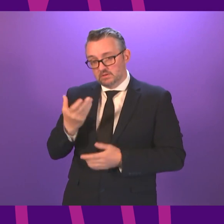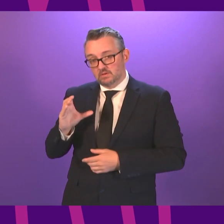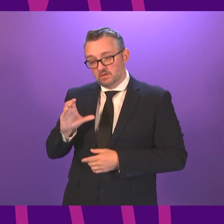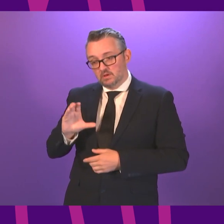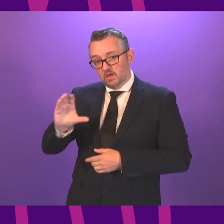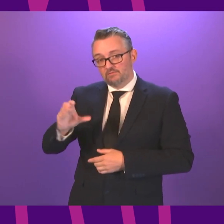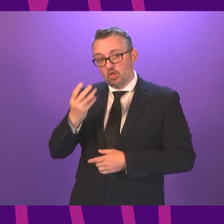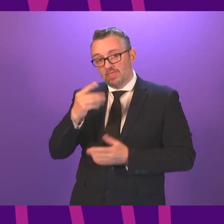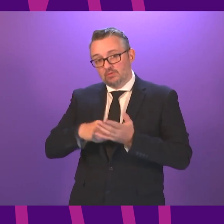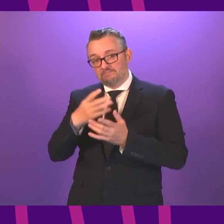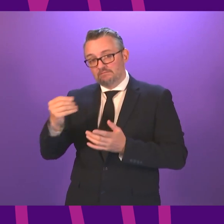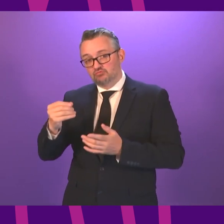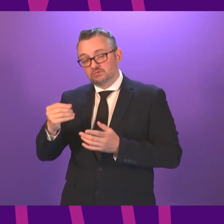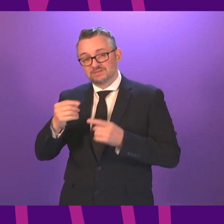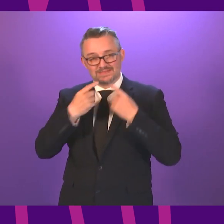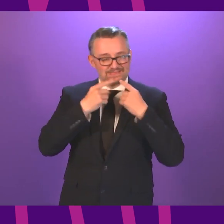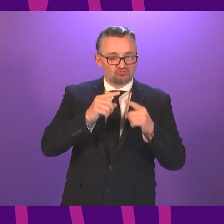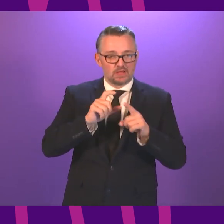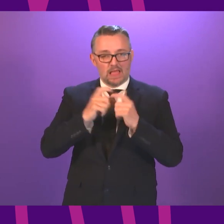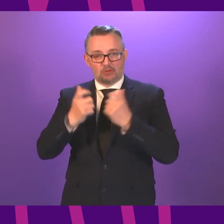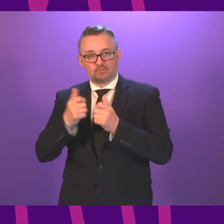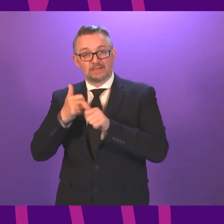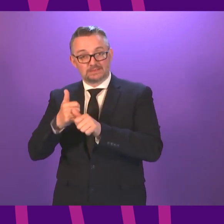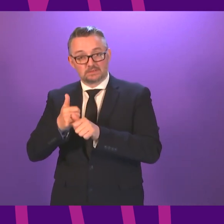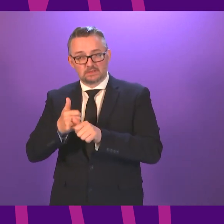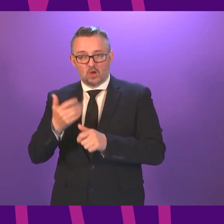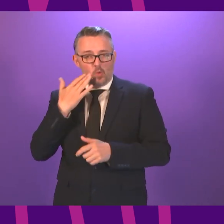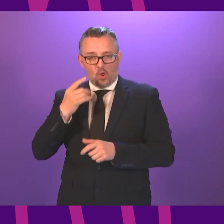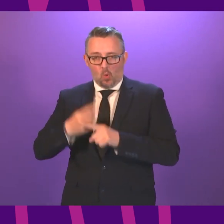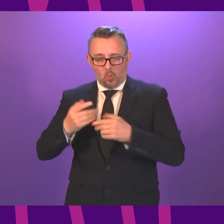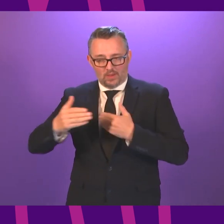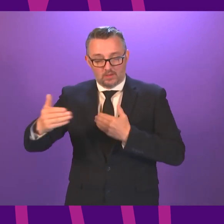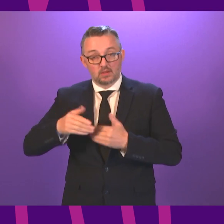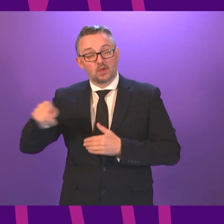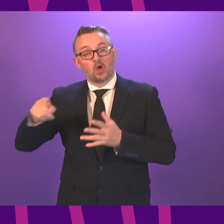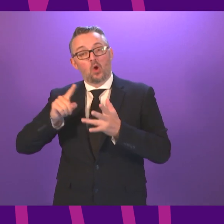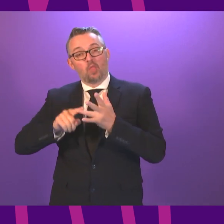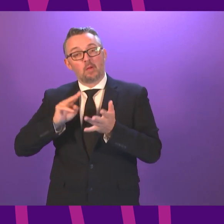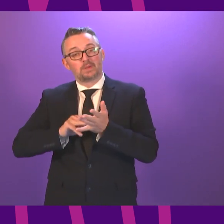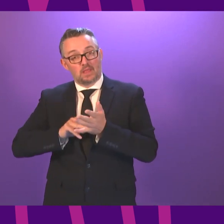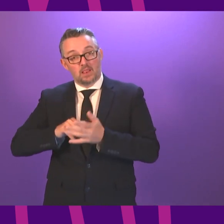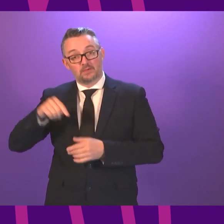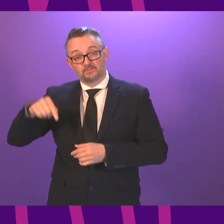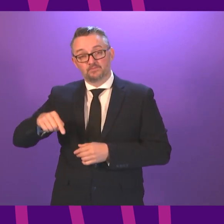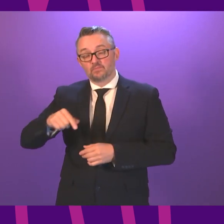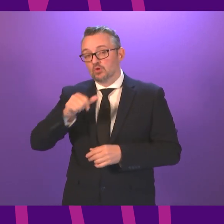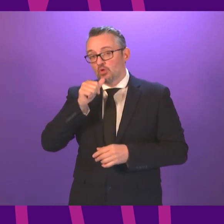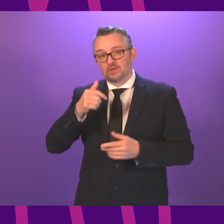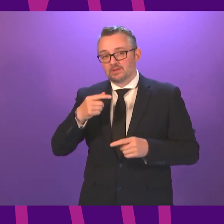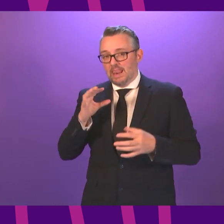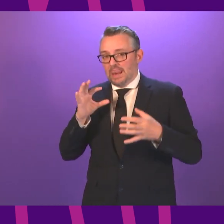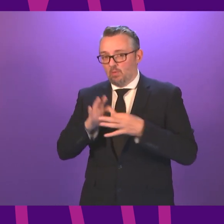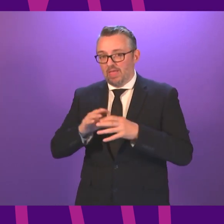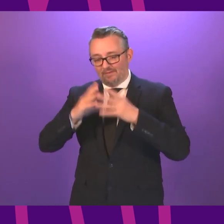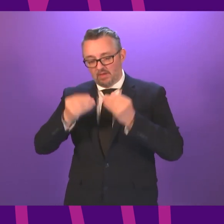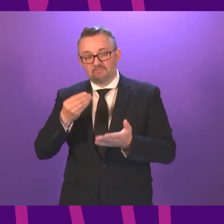for the 3,500 teachers and classroom assistants of course as Oliver Mandel will be aware this is not just about funding